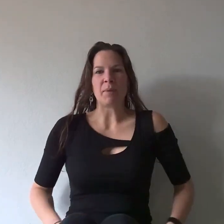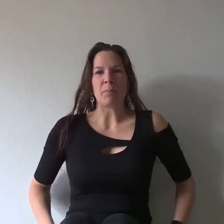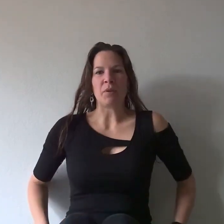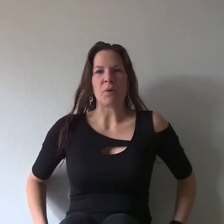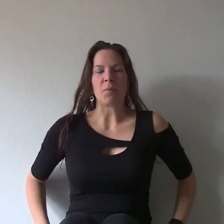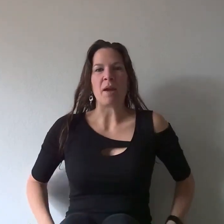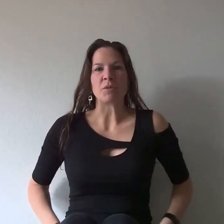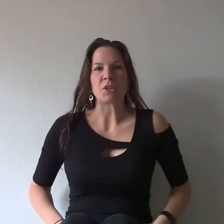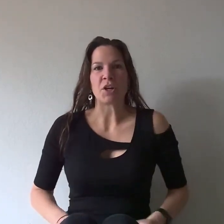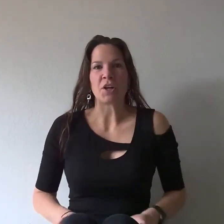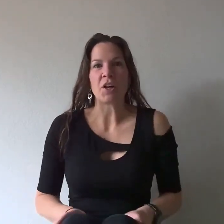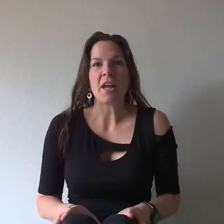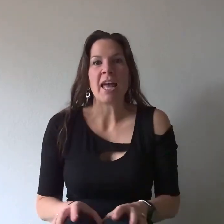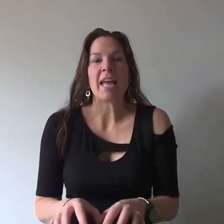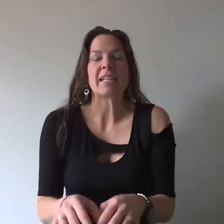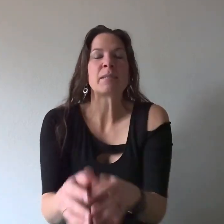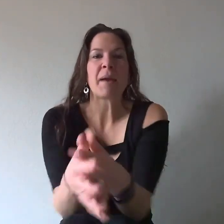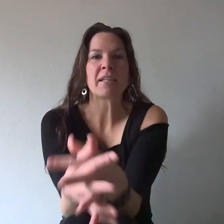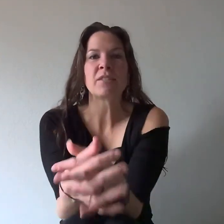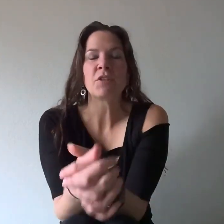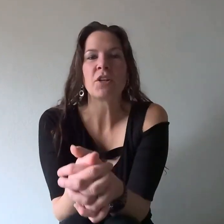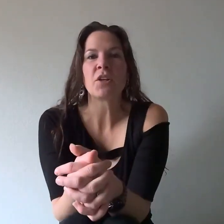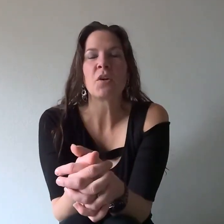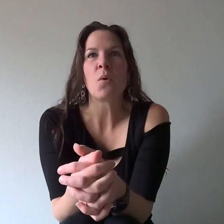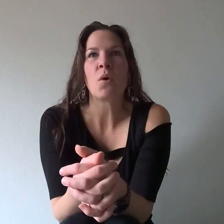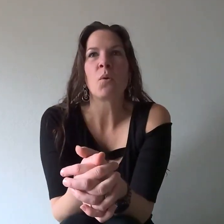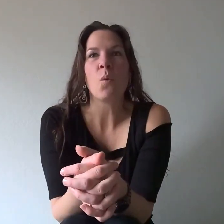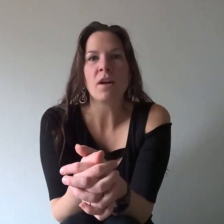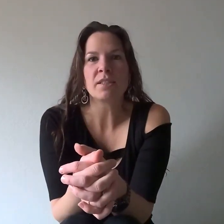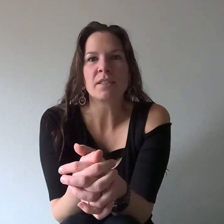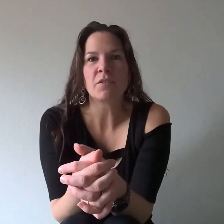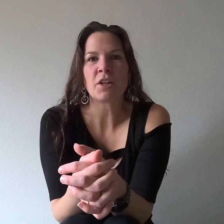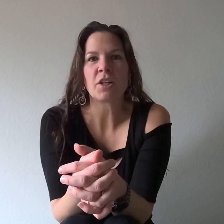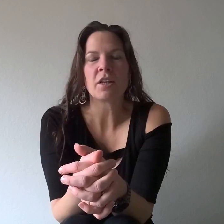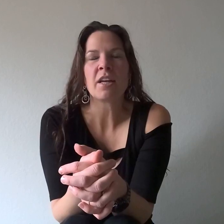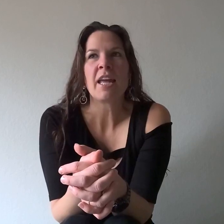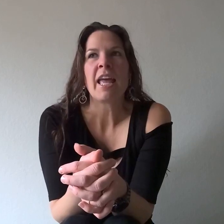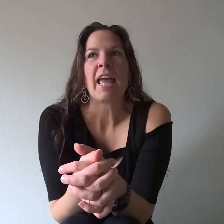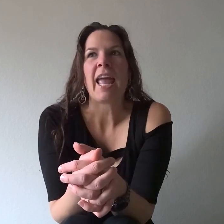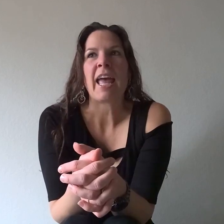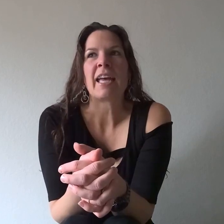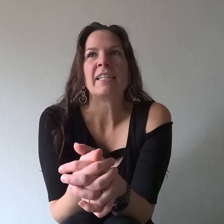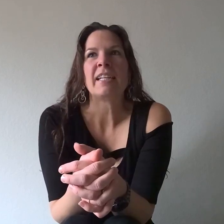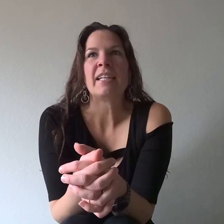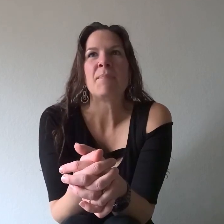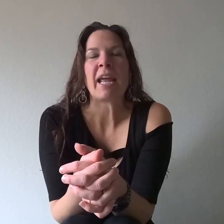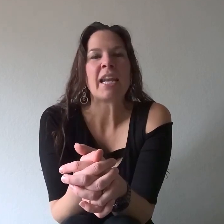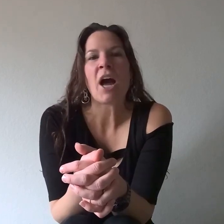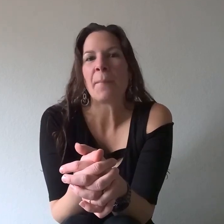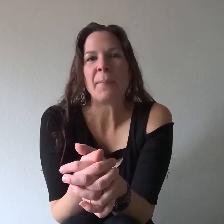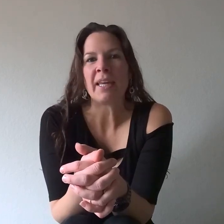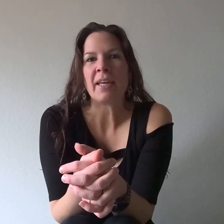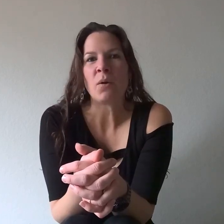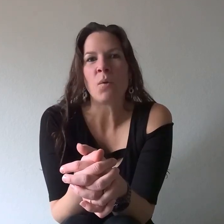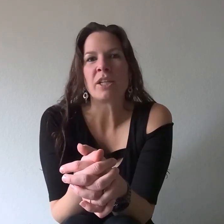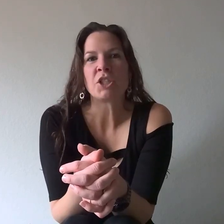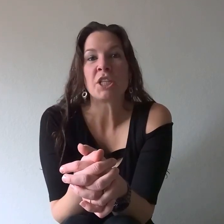people around her expect of her or want of her and it may not be what she